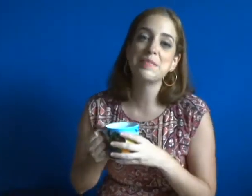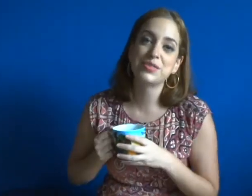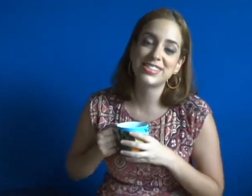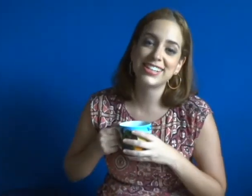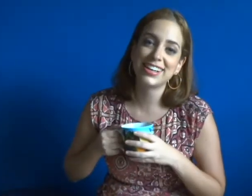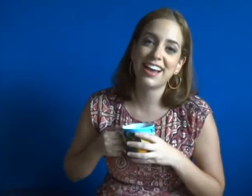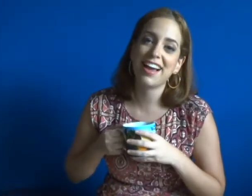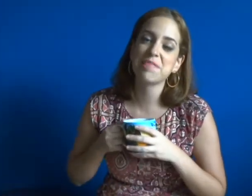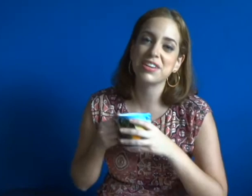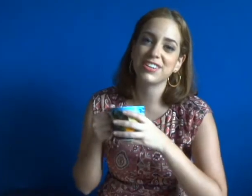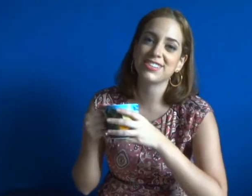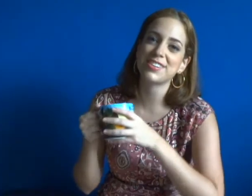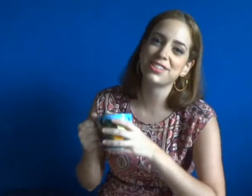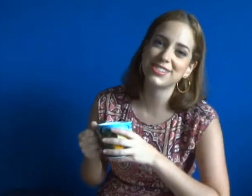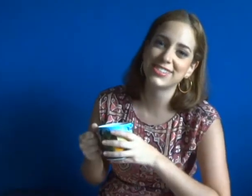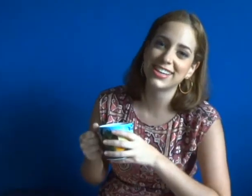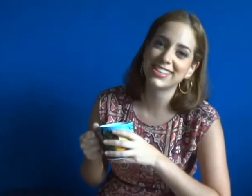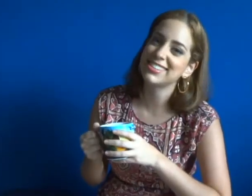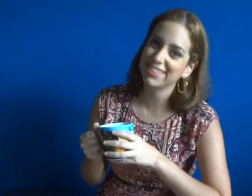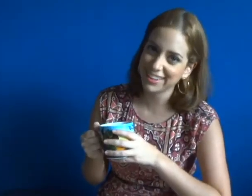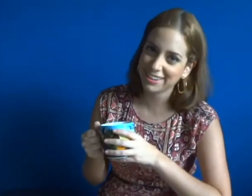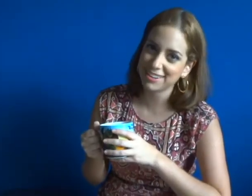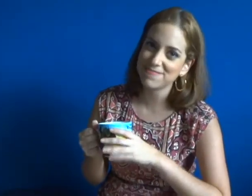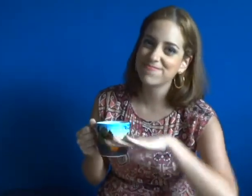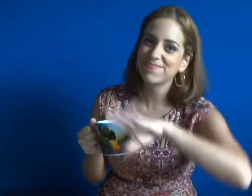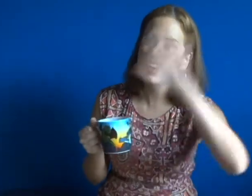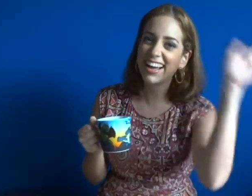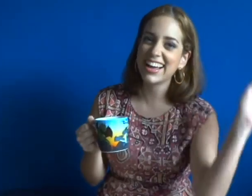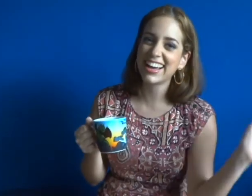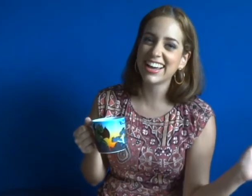I'm Christina, I make videos every Tuesday. See you later. Bye!